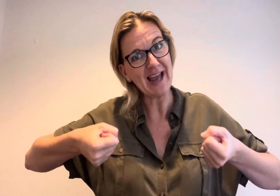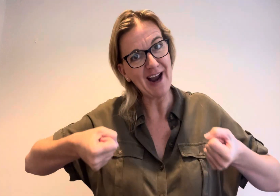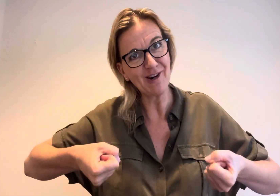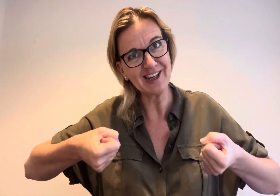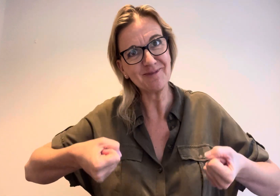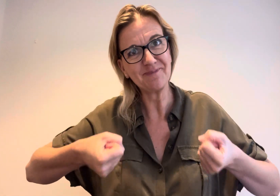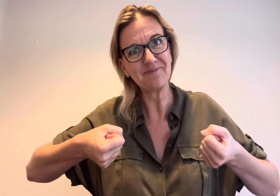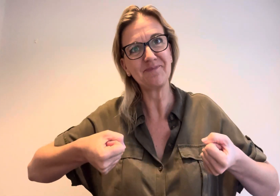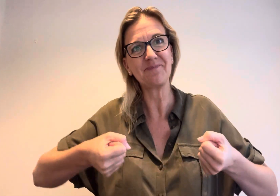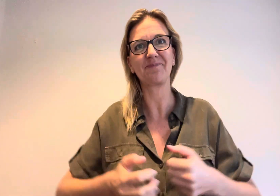carrying